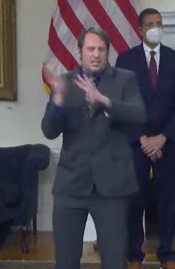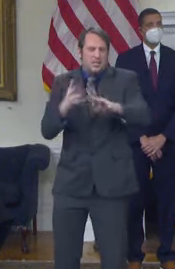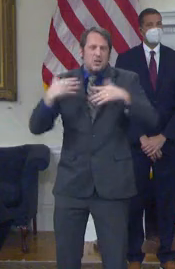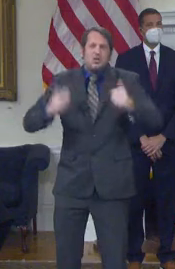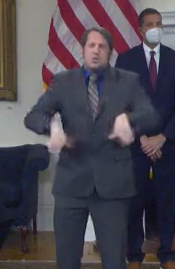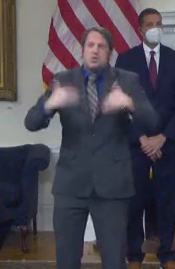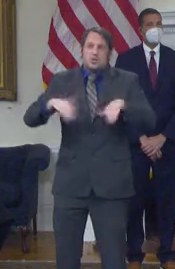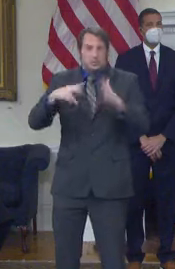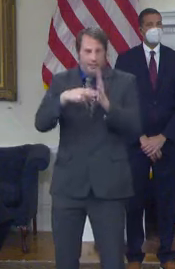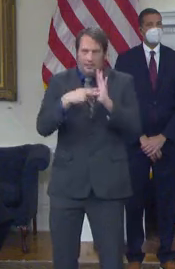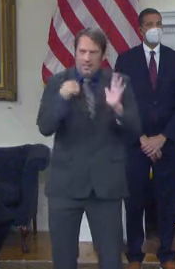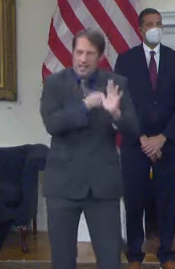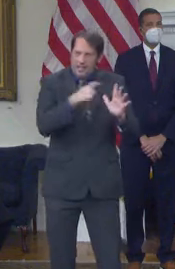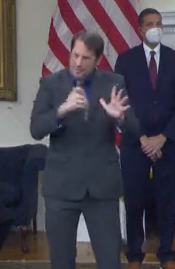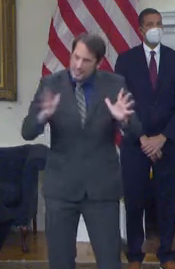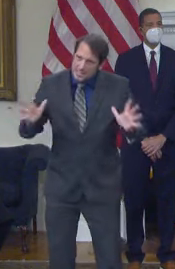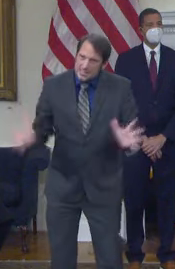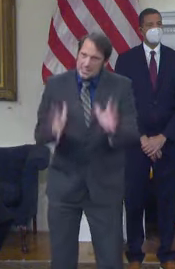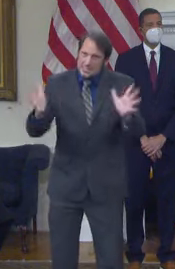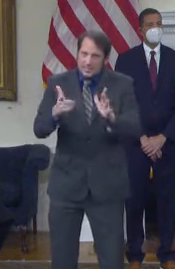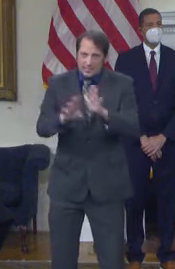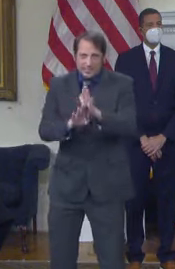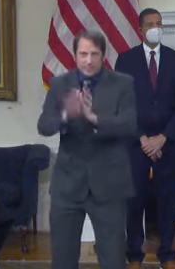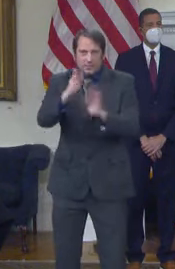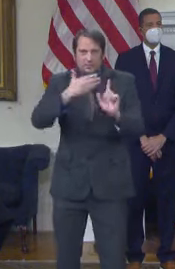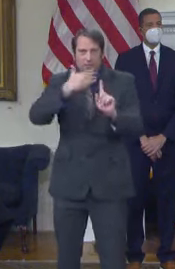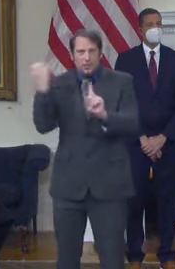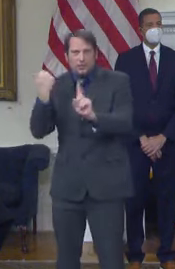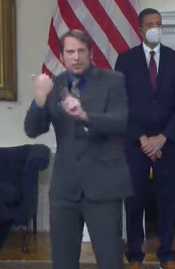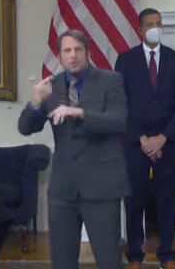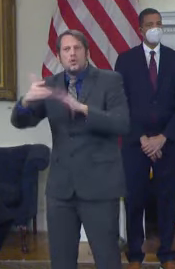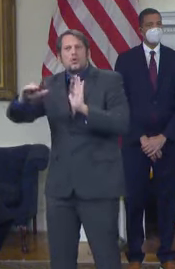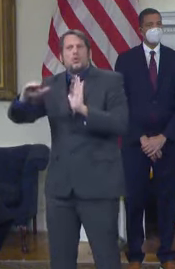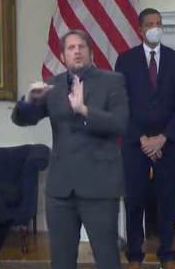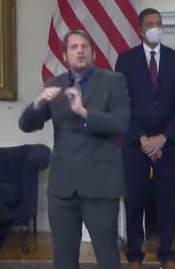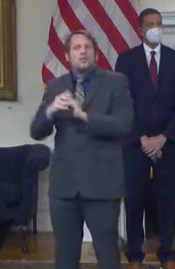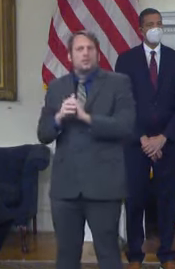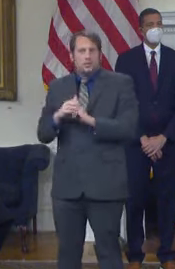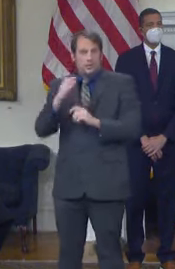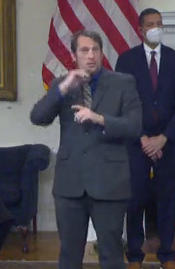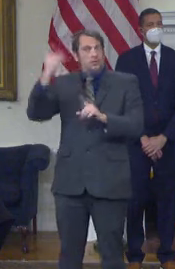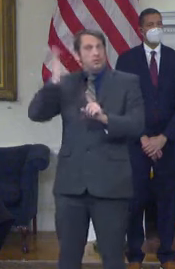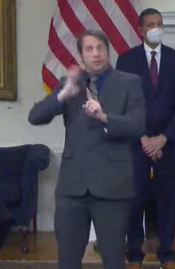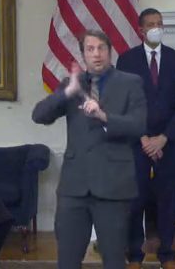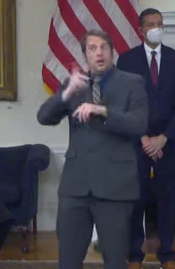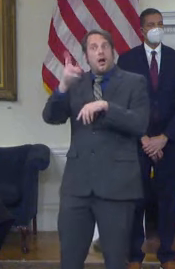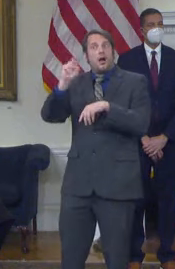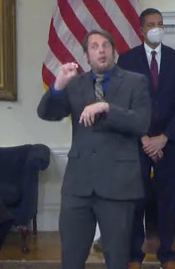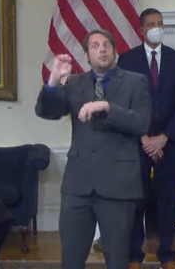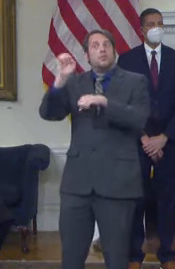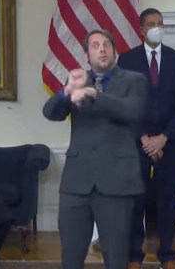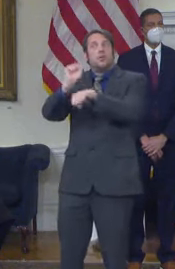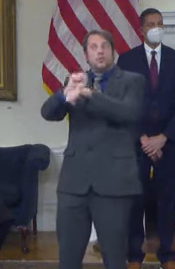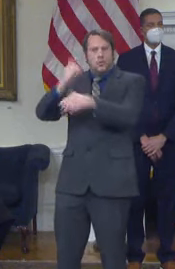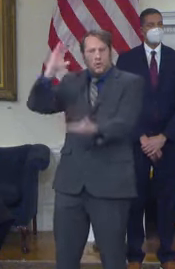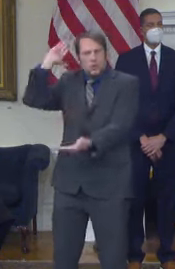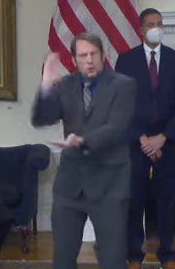it has been since before the pandemic, and we're adding jobs at more than twice as fast as the rest of the country.